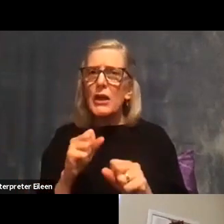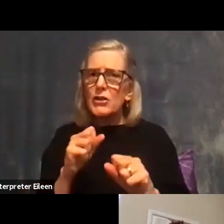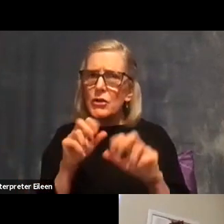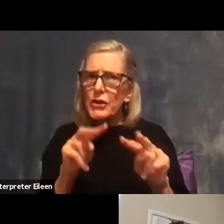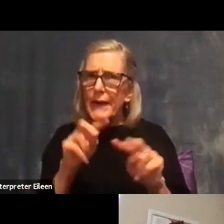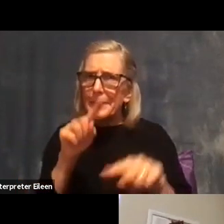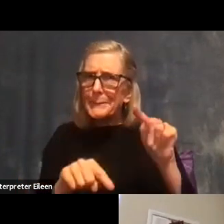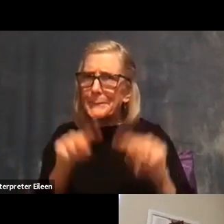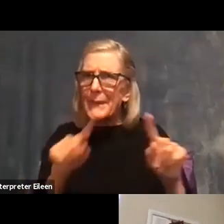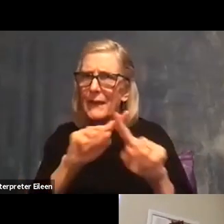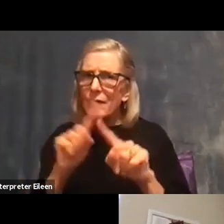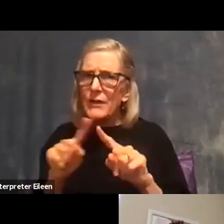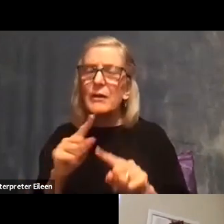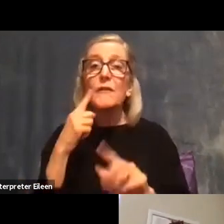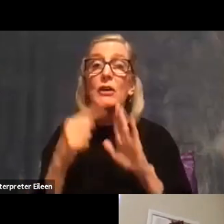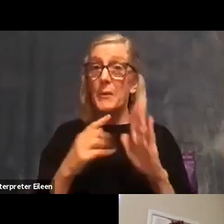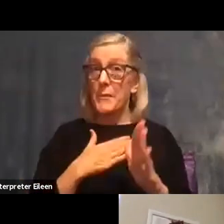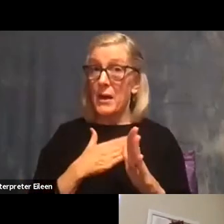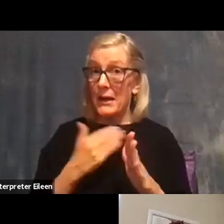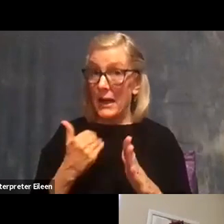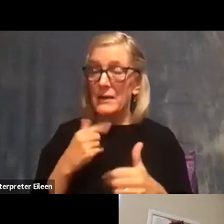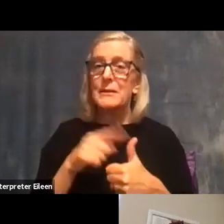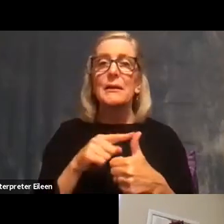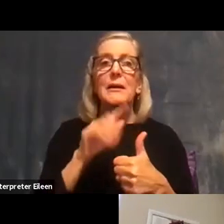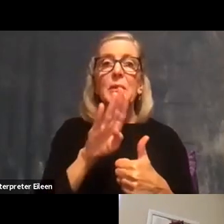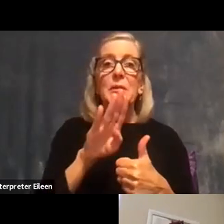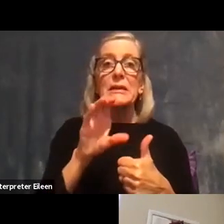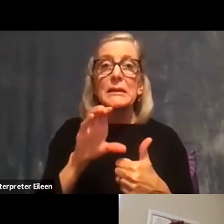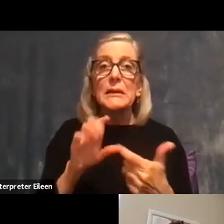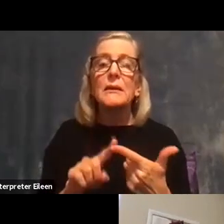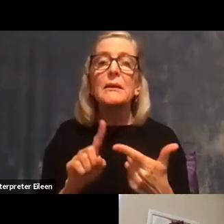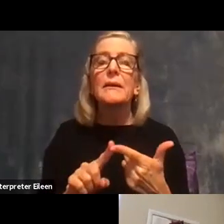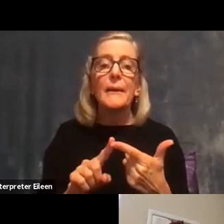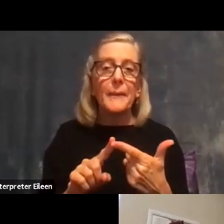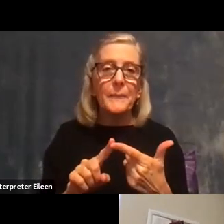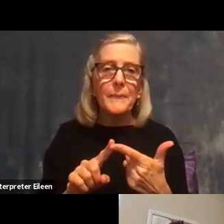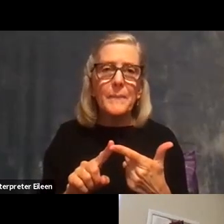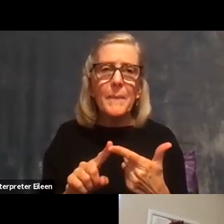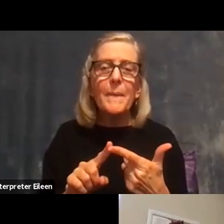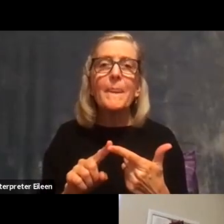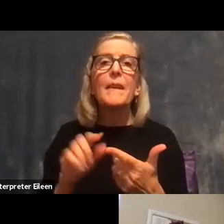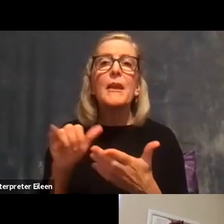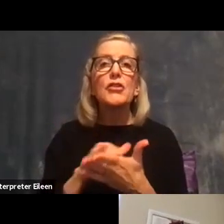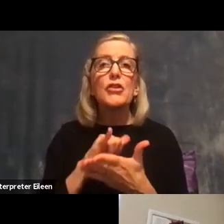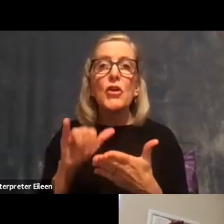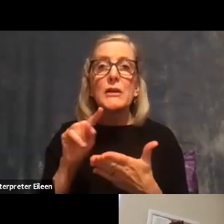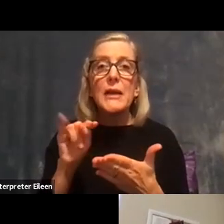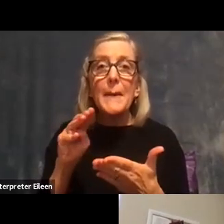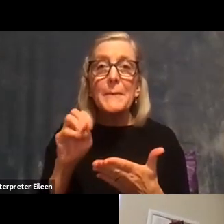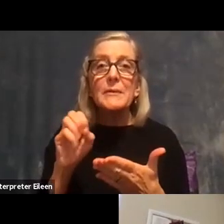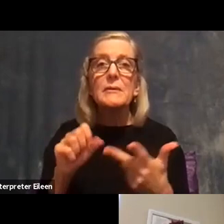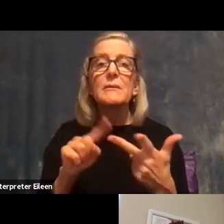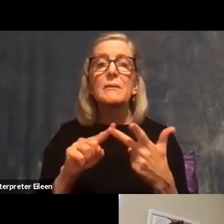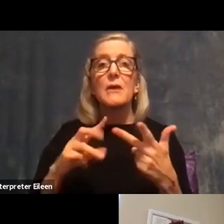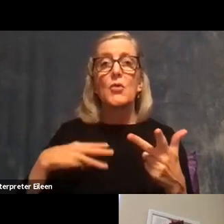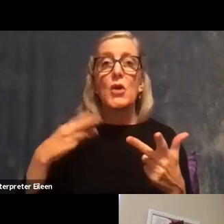there. So, for example, I have BBC, I have the New York Times, I have the Washington Post,